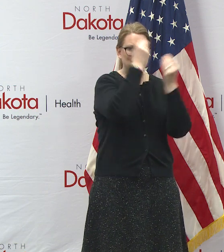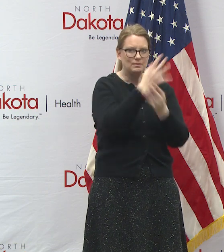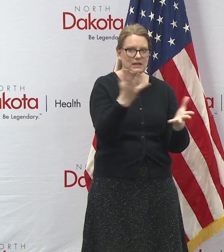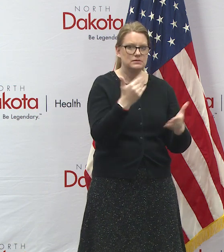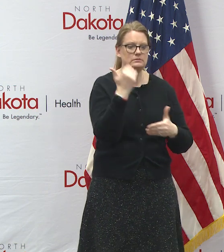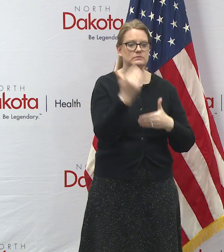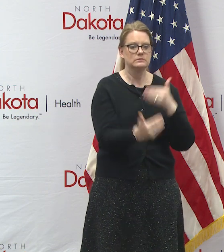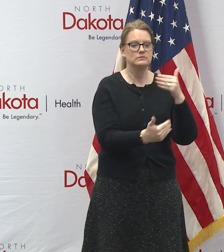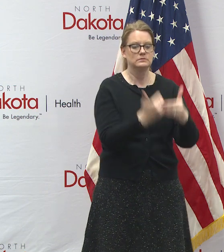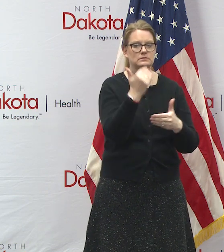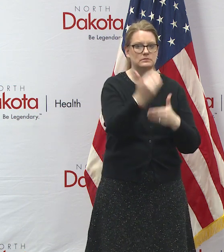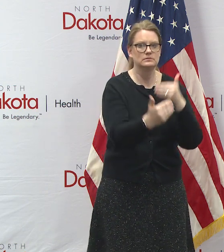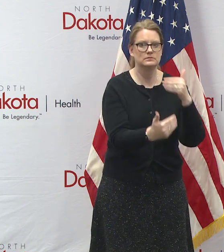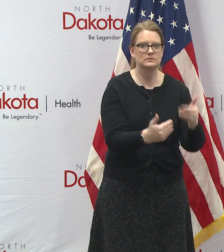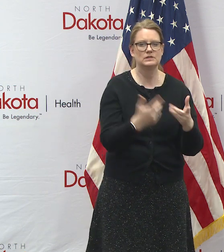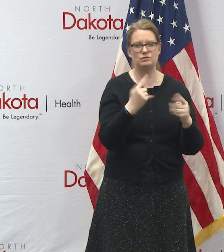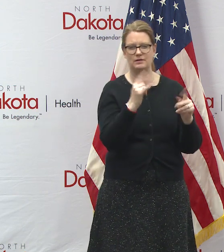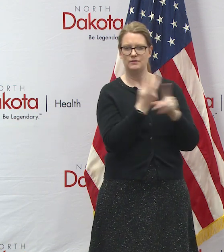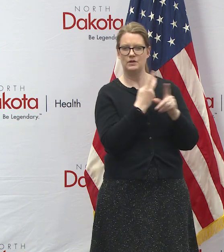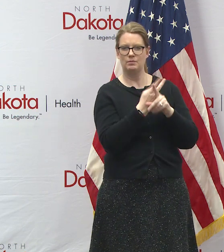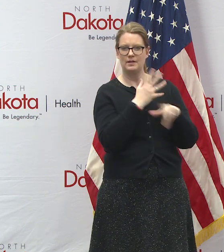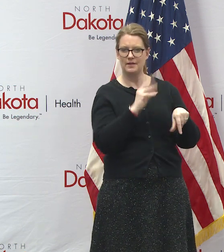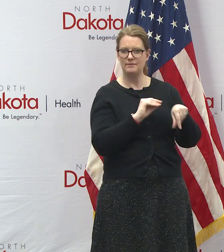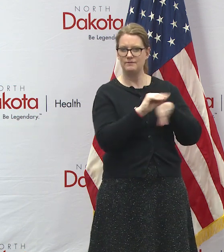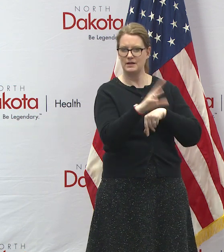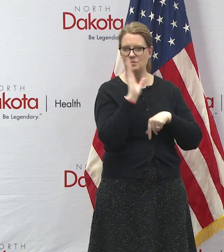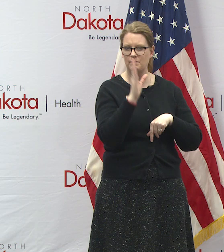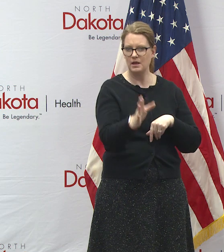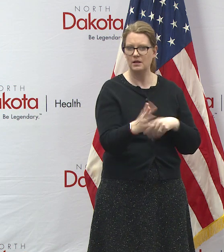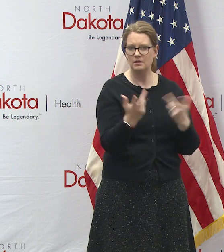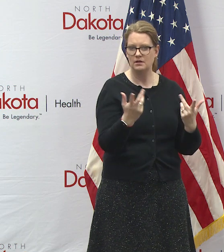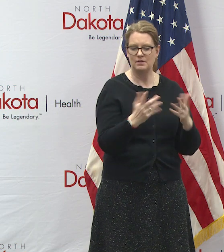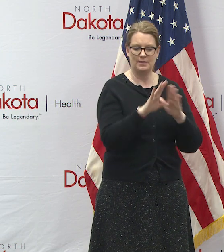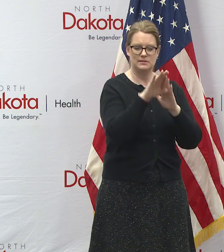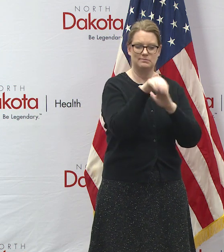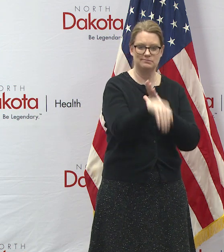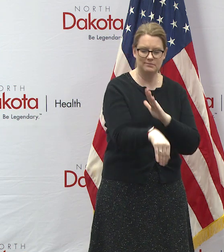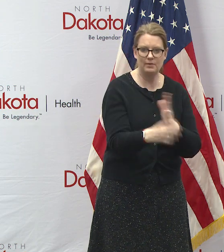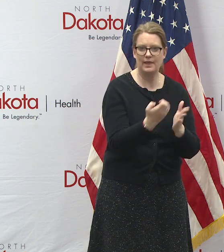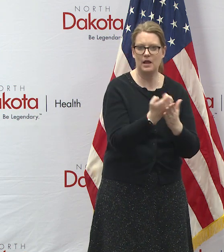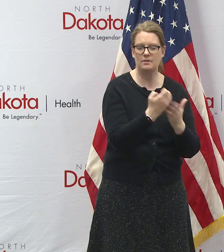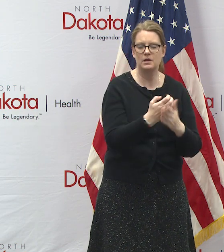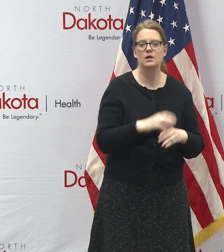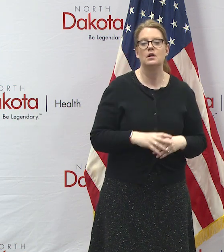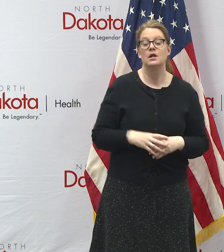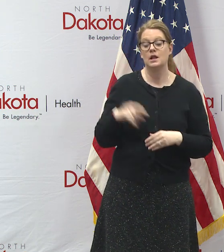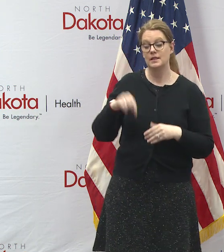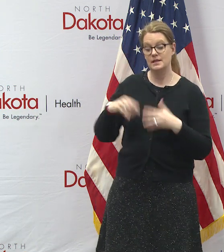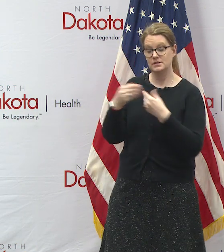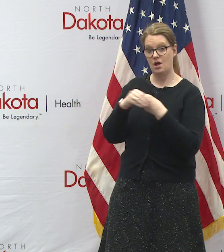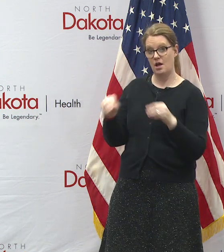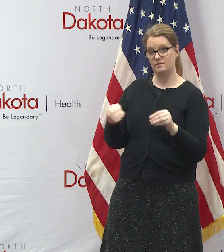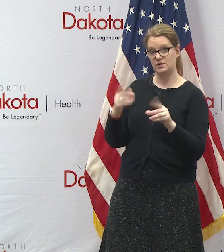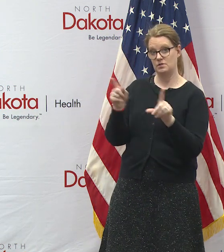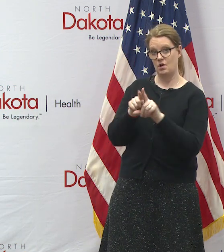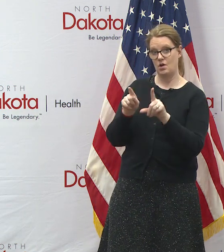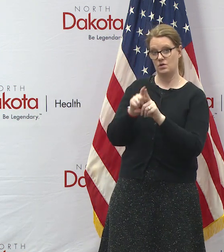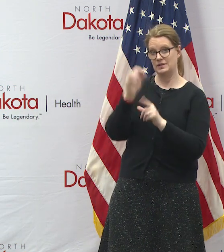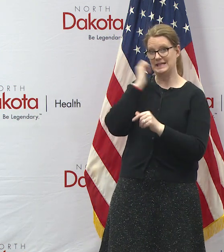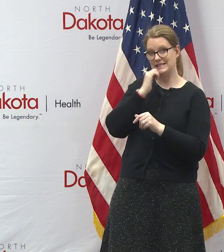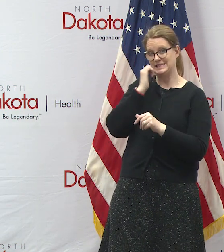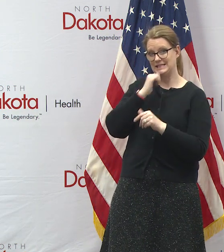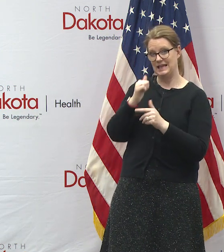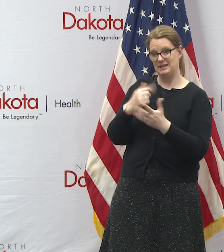we get through the forecasting and look at what the effects might be from this downturn our office is also having daily briefings with